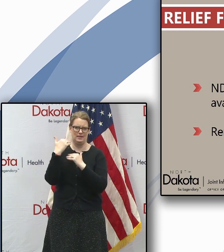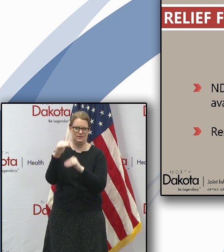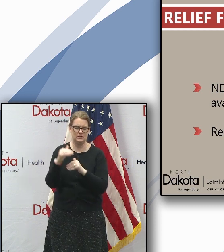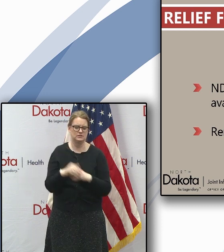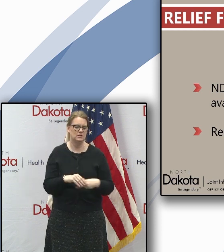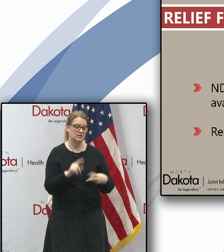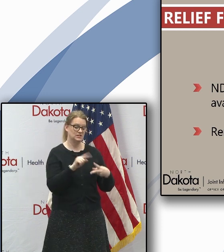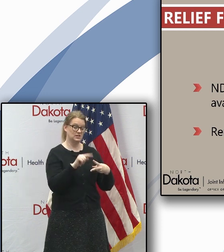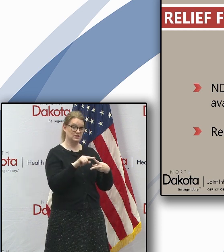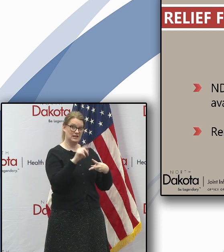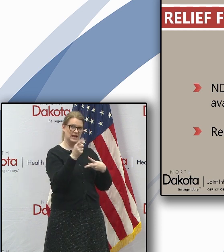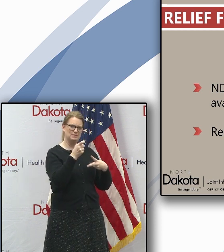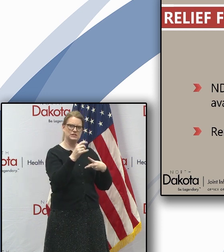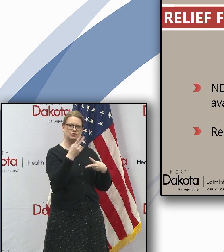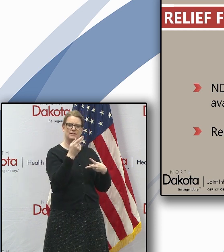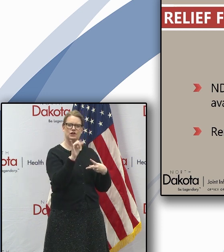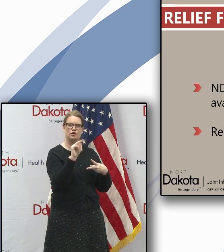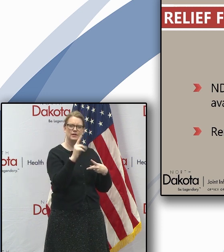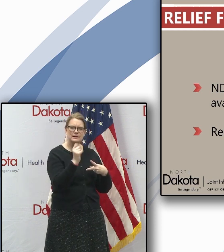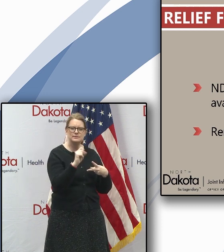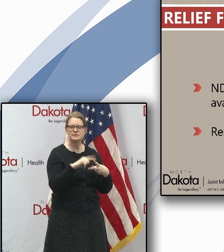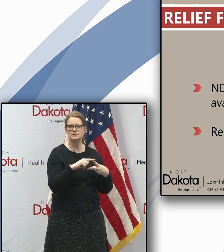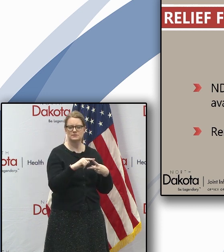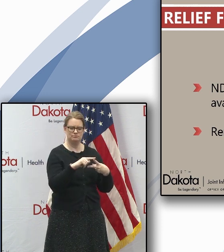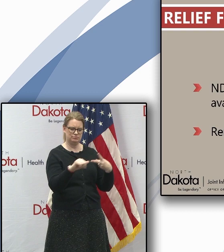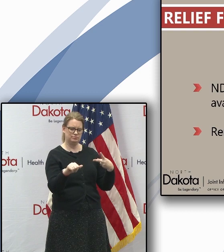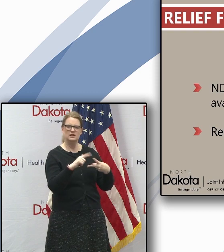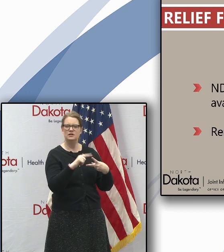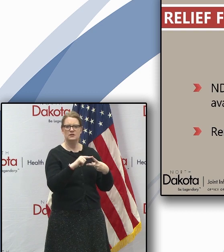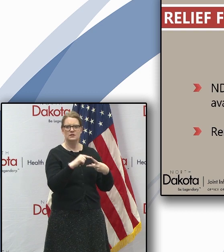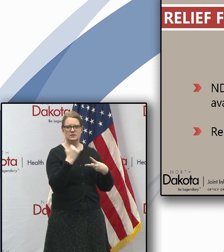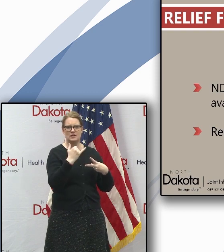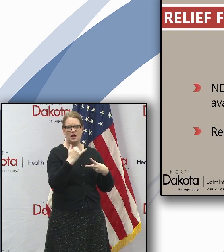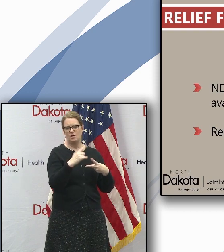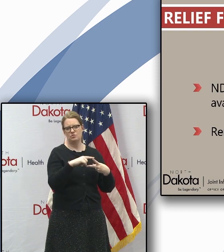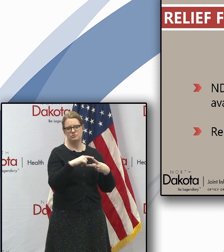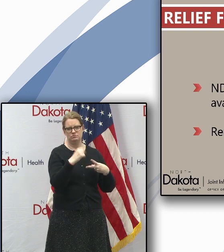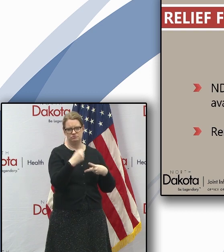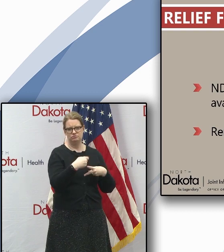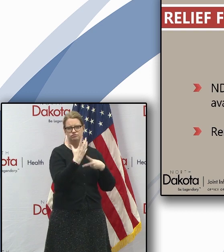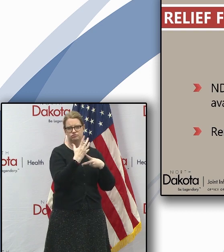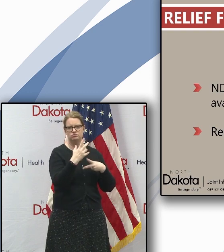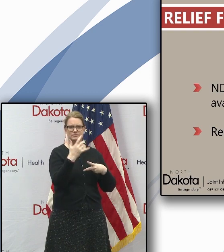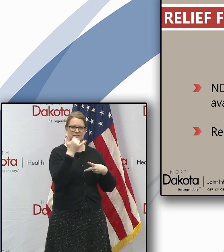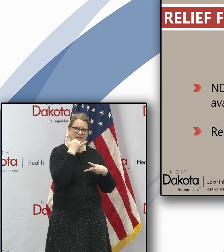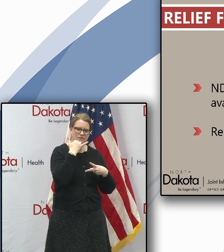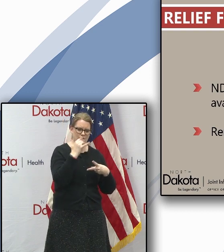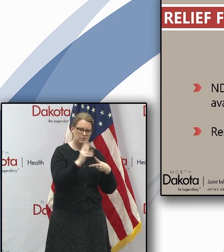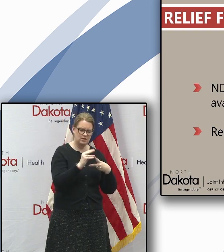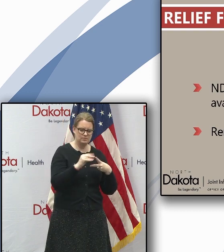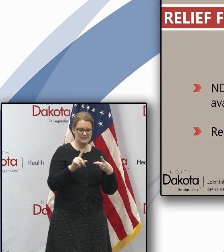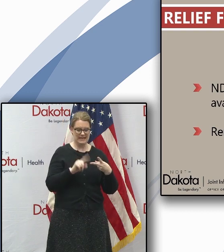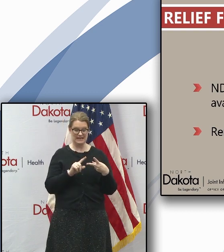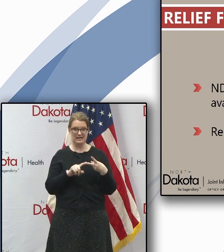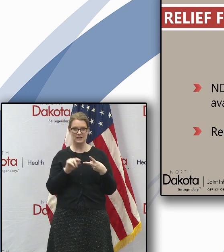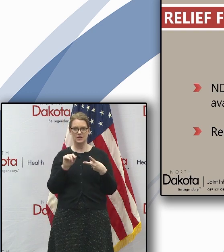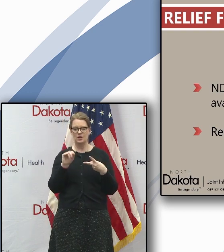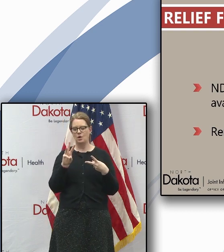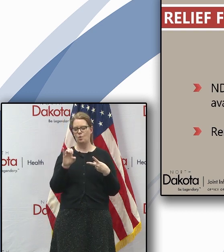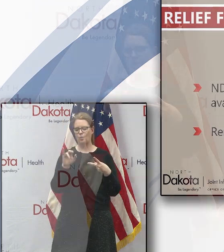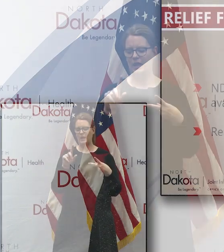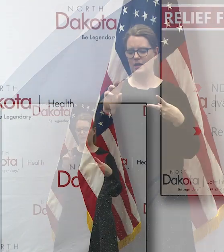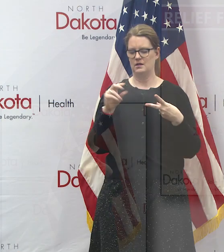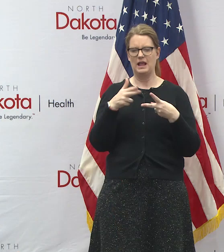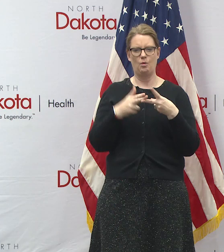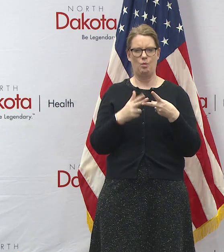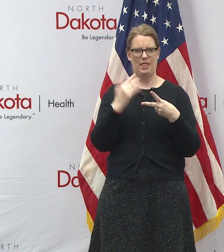administrative hearings and elimination for now suspension of the all the weight limits or aka frost